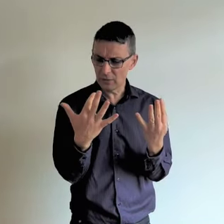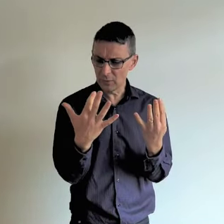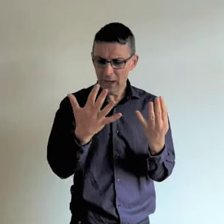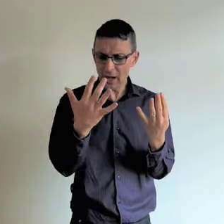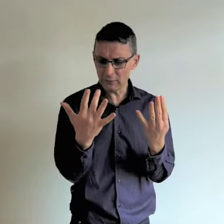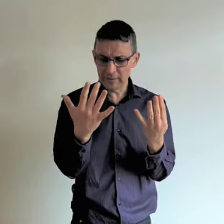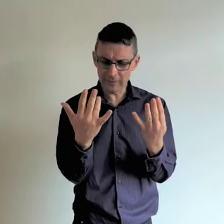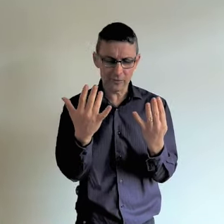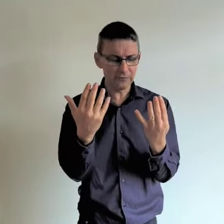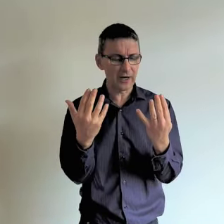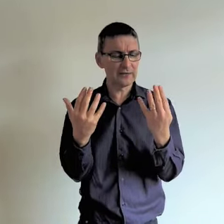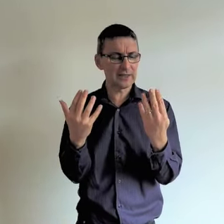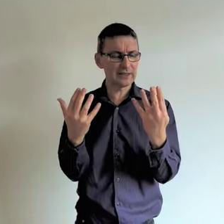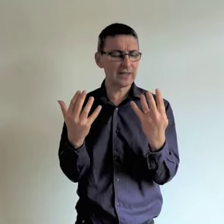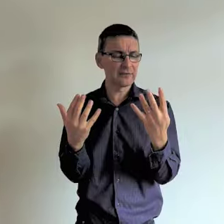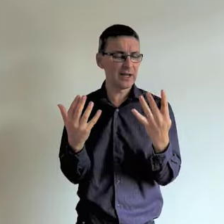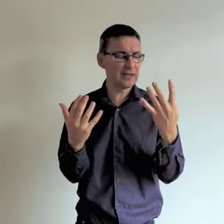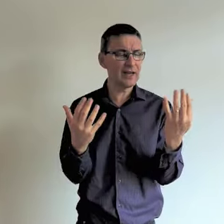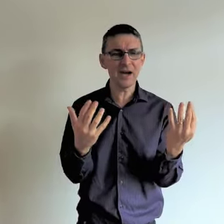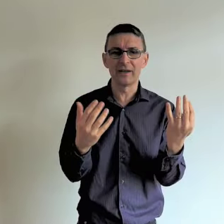two, a three, four, five, six, seven, eight, nine.